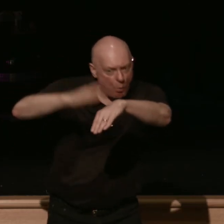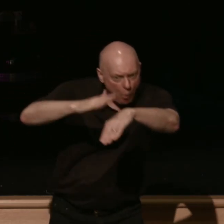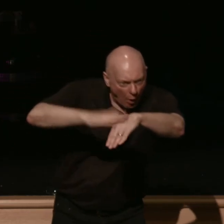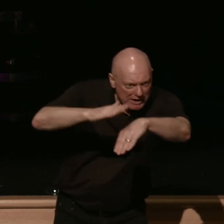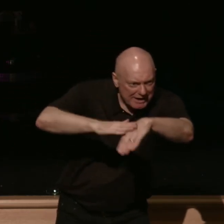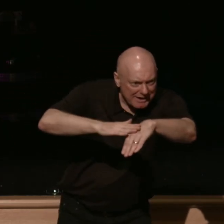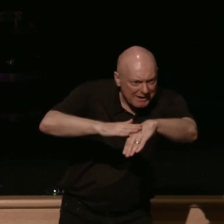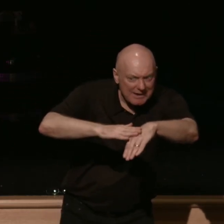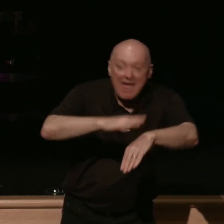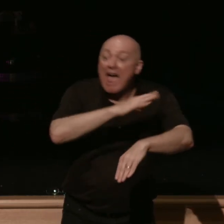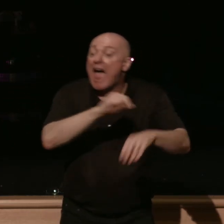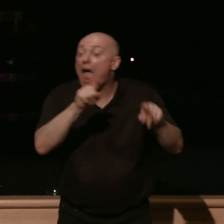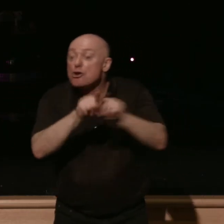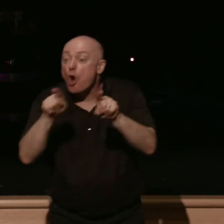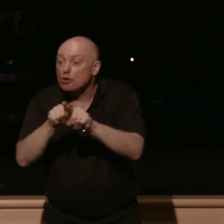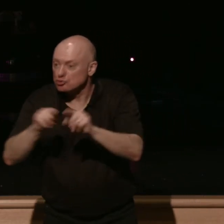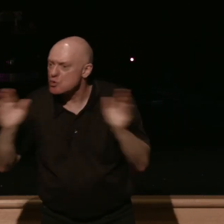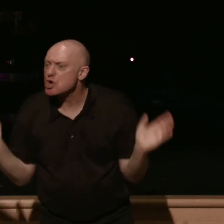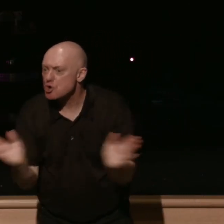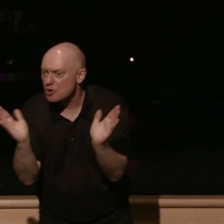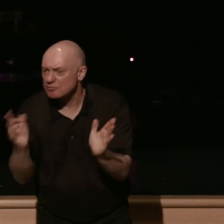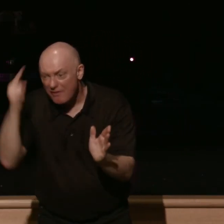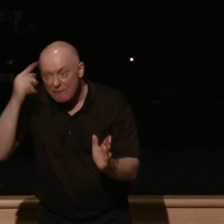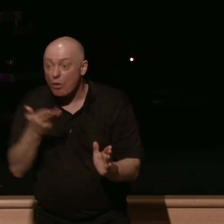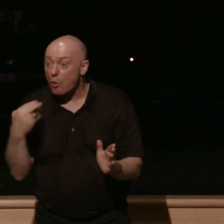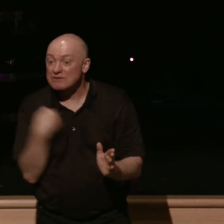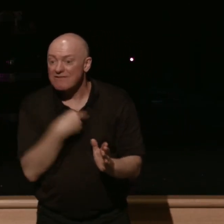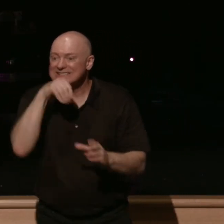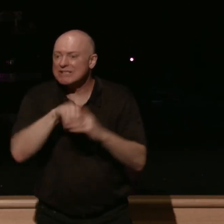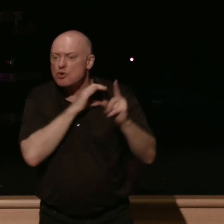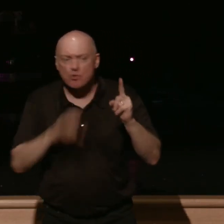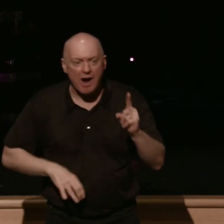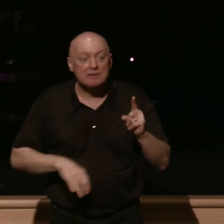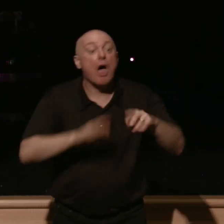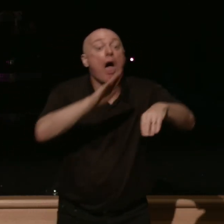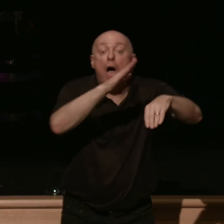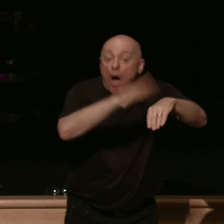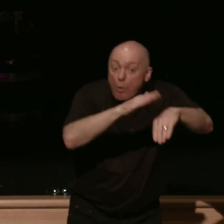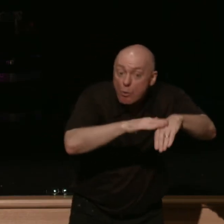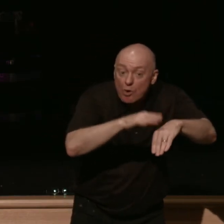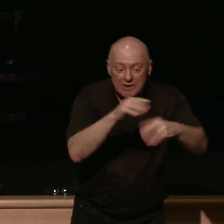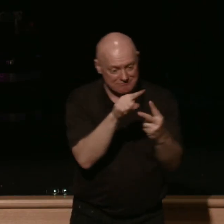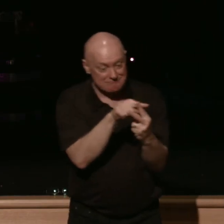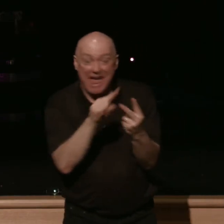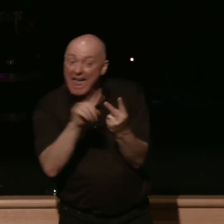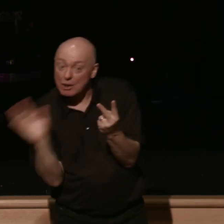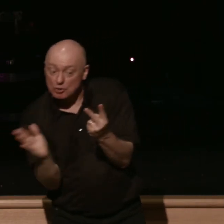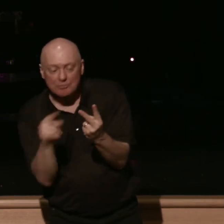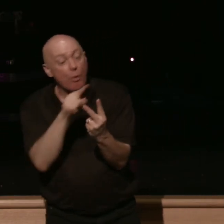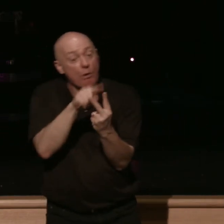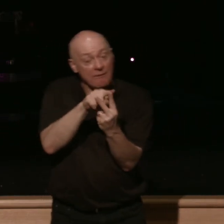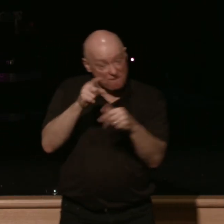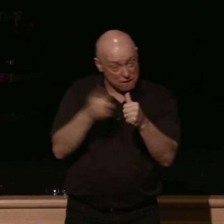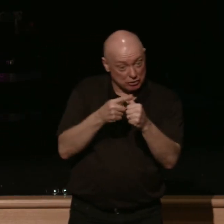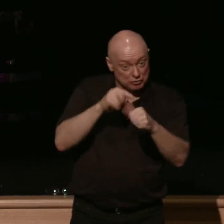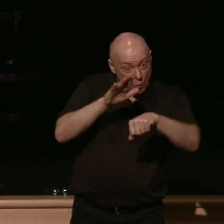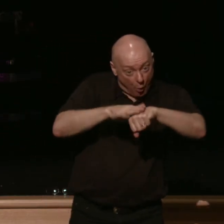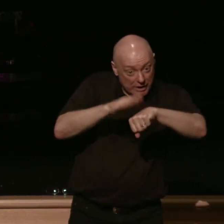and it serves as an encouragement for those of us in Christ a warning and encouragement first the warning my